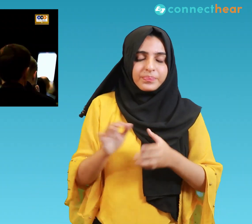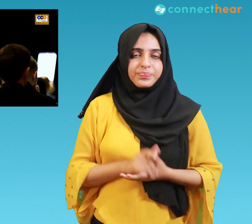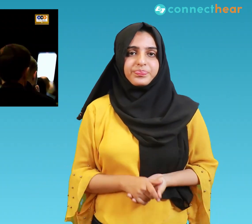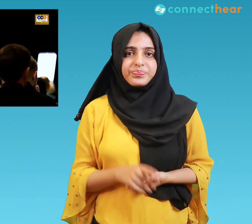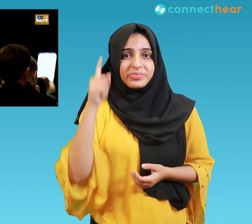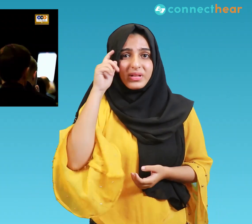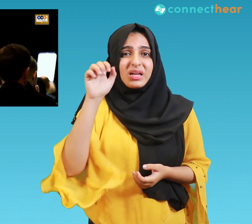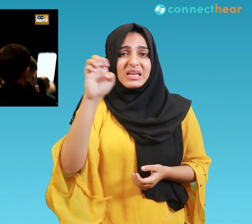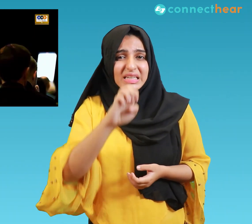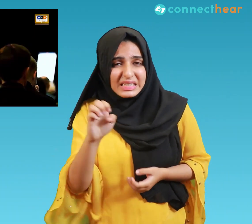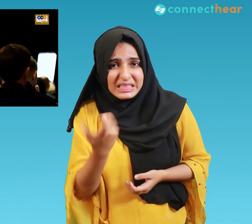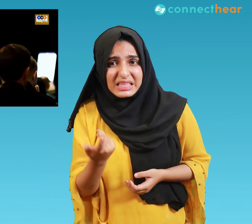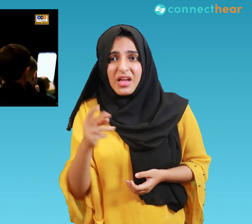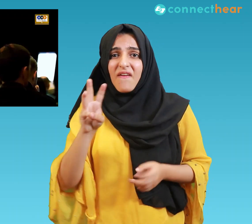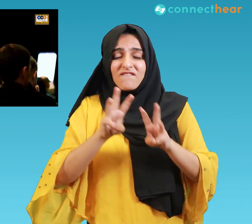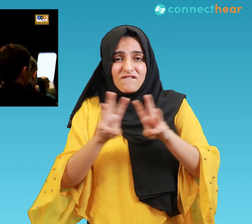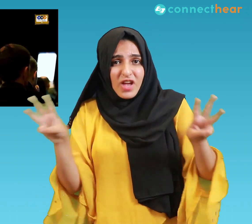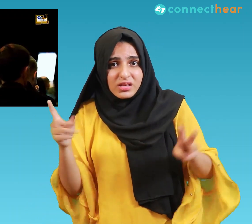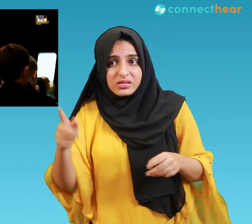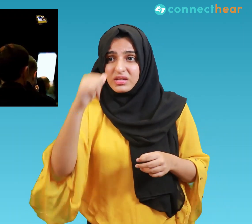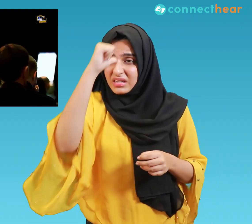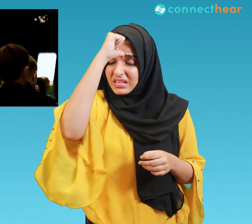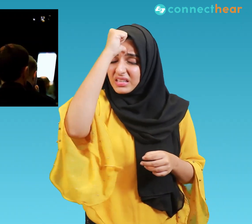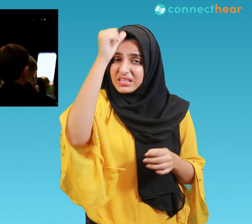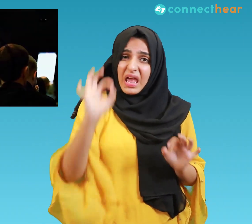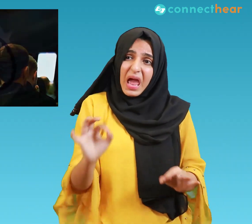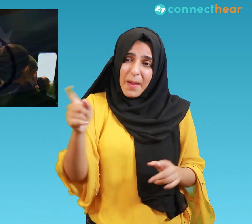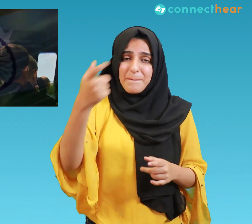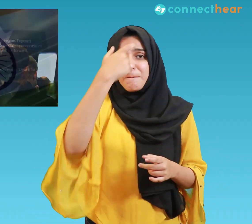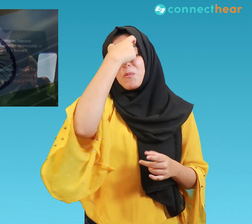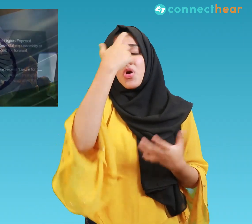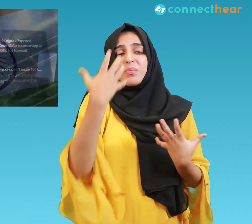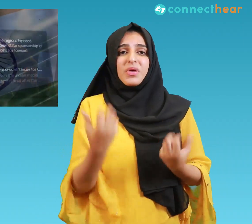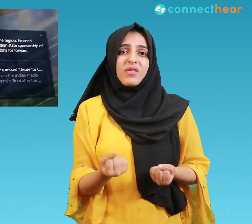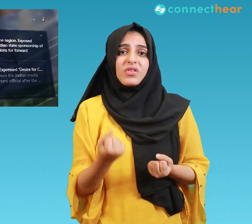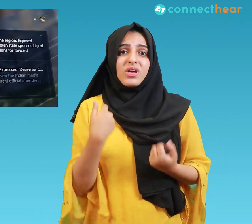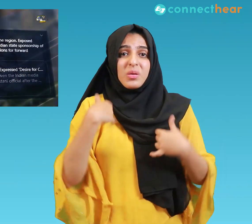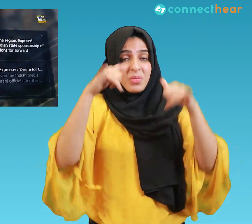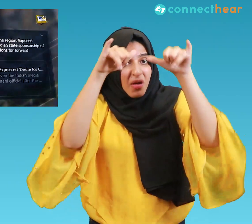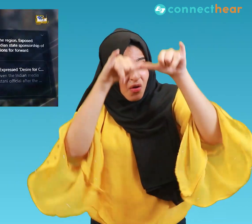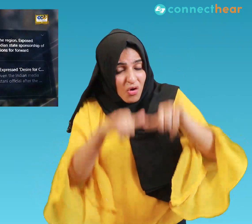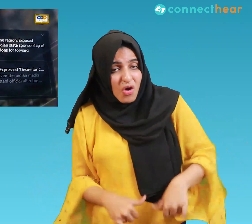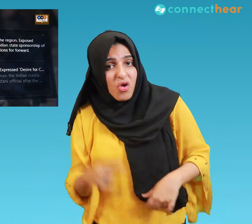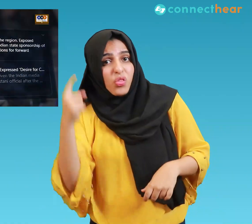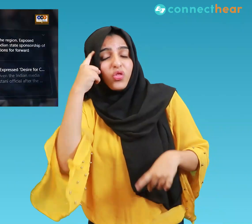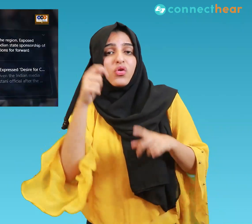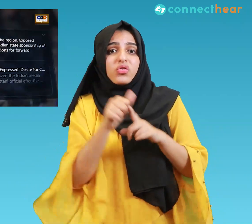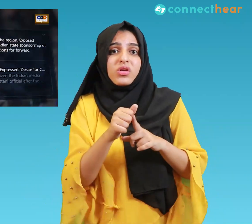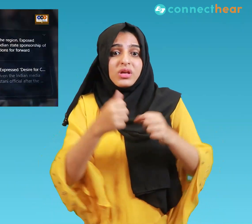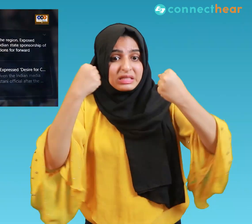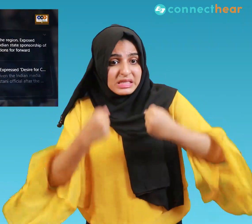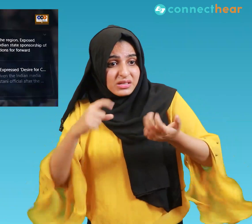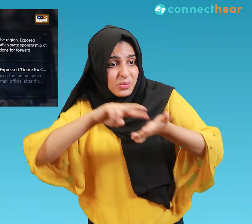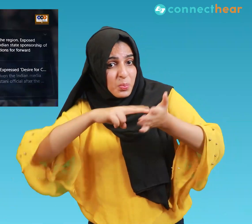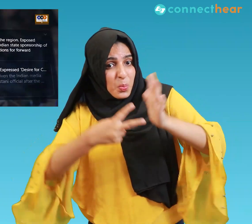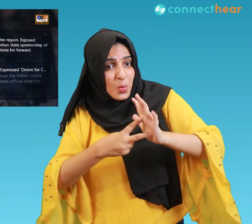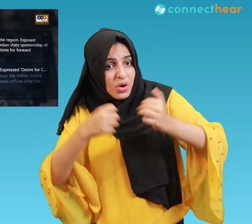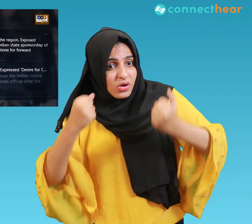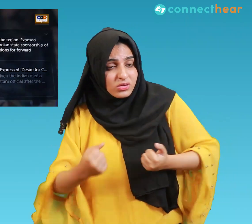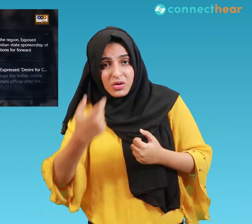trajectory, India was an obstacle. We need to think strategically. We need to sit down like adults. There are two issues and we both